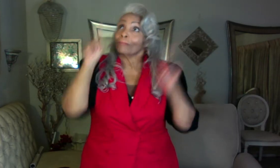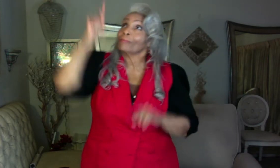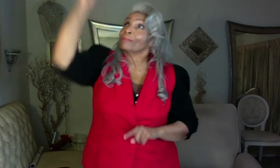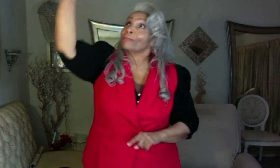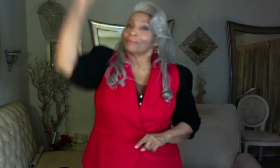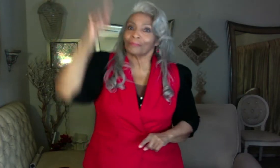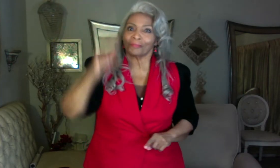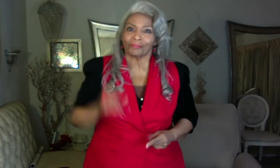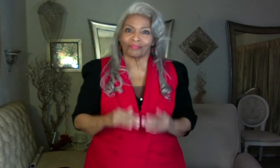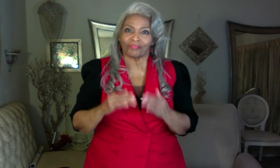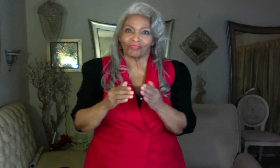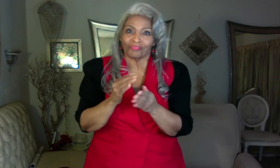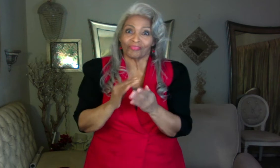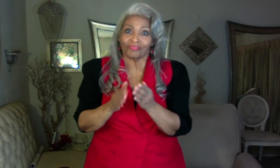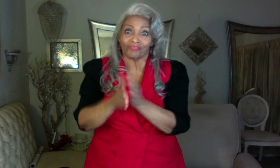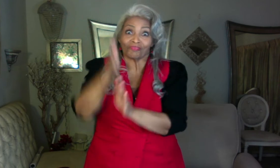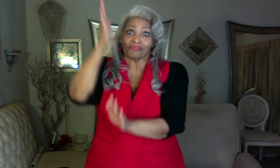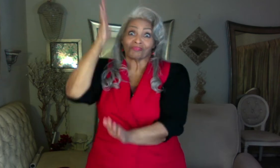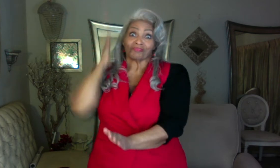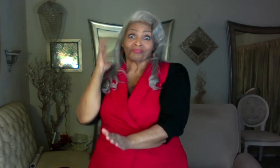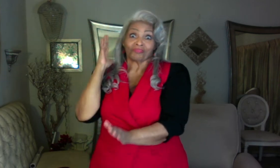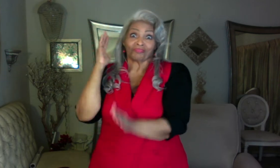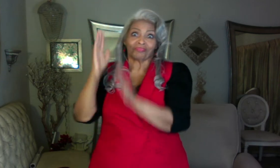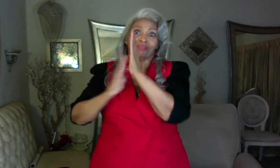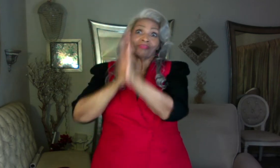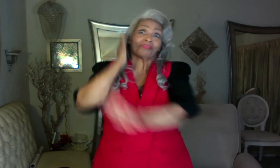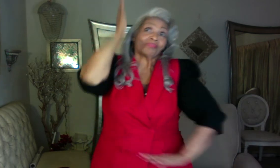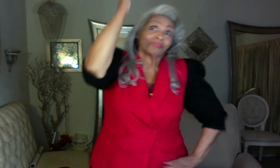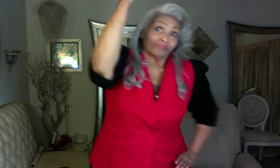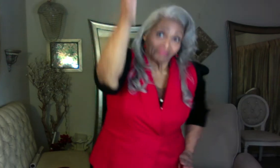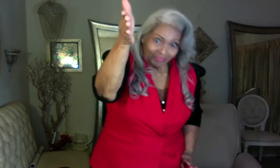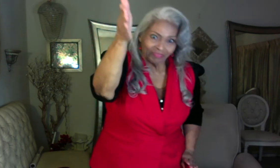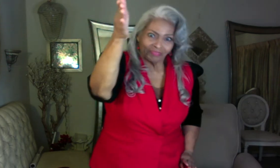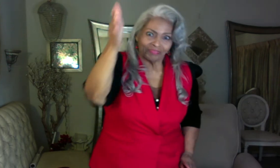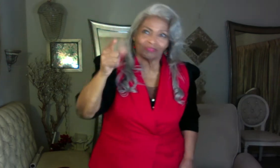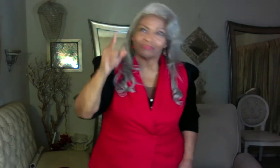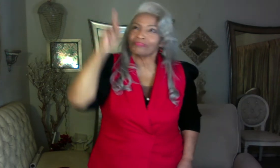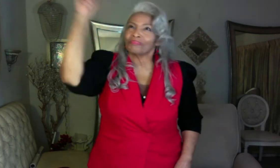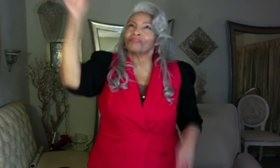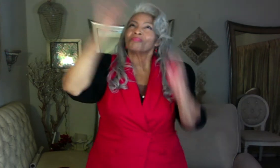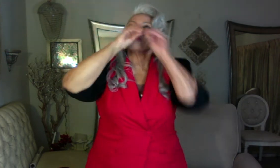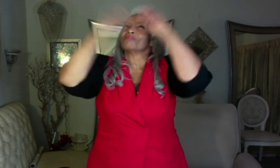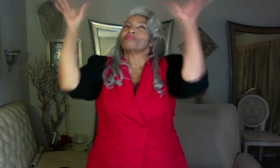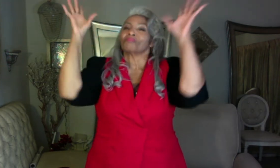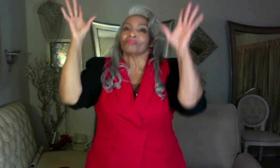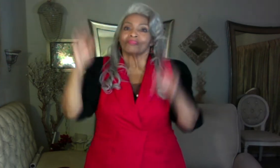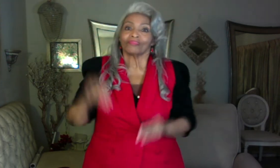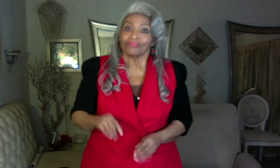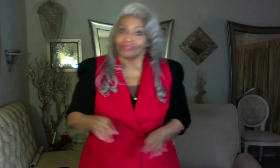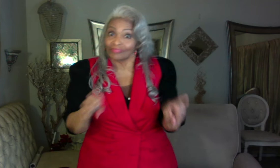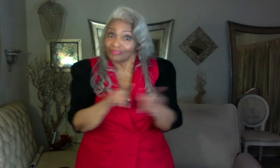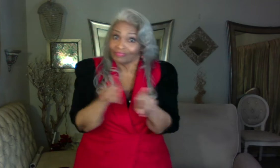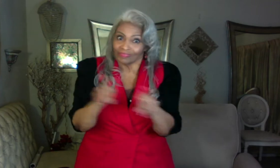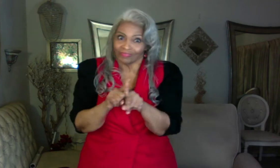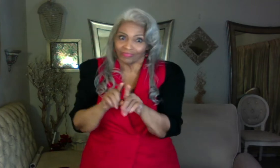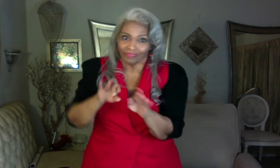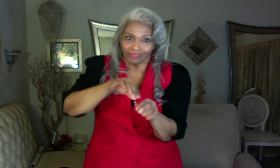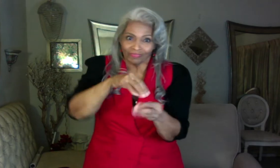he, he holds the first and the last. And like a little tapestry artwork.